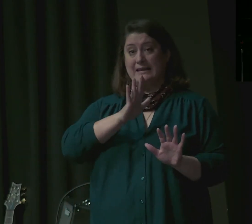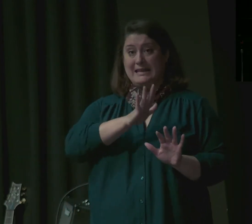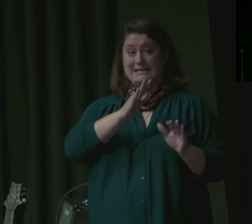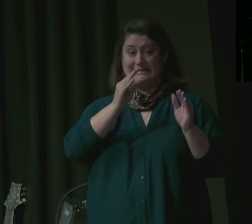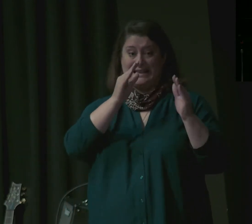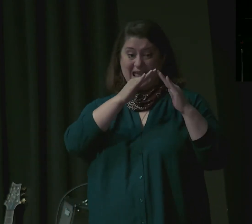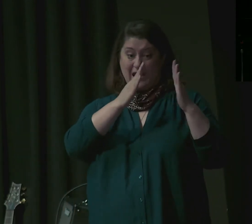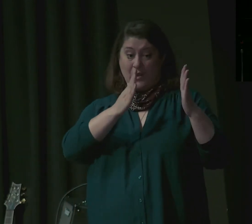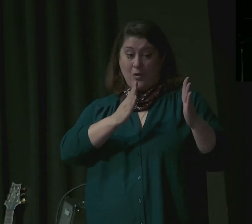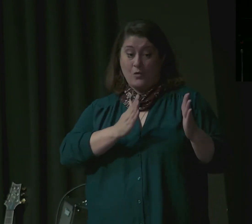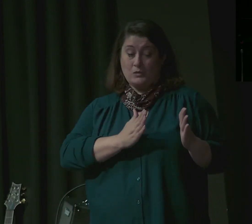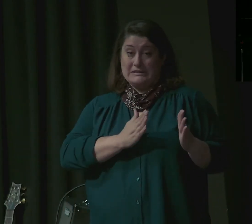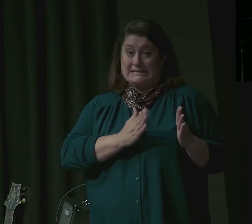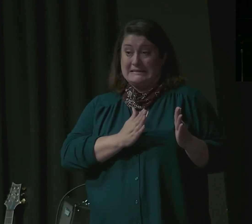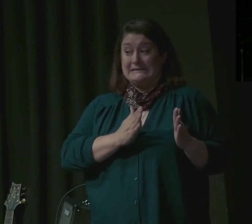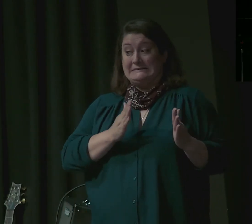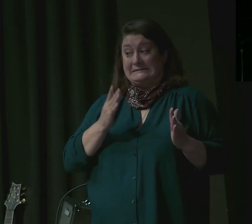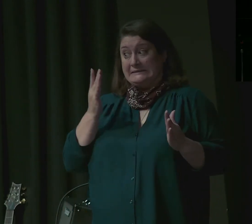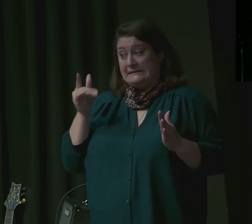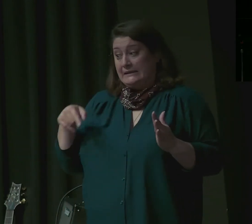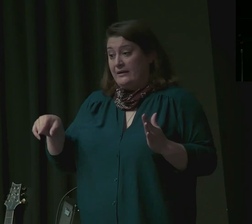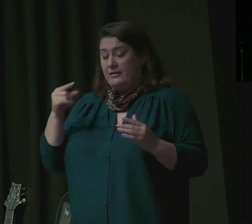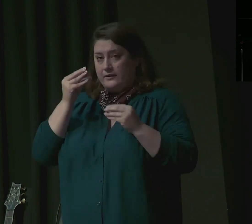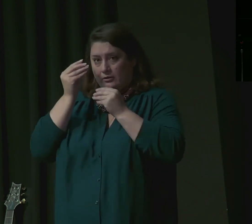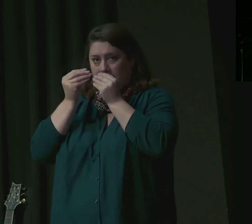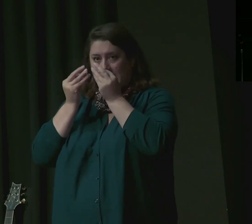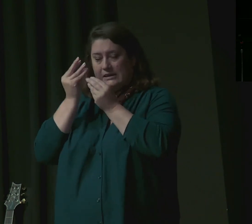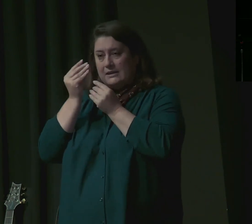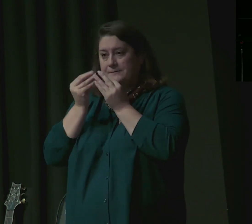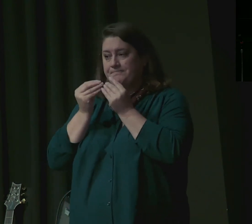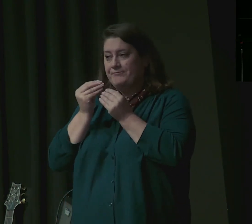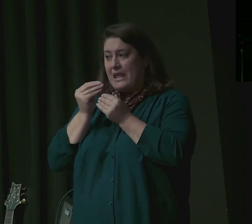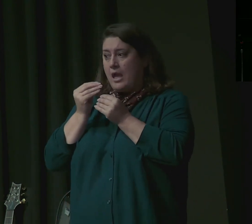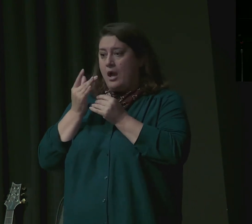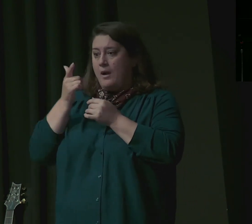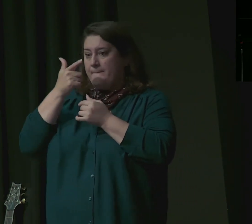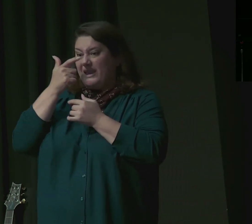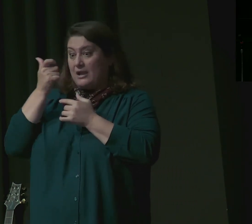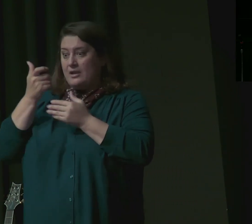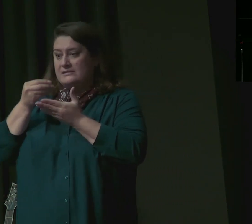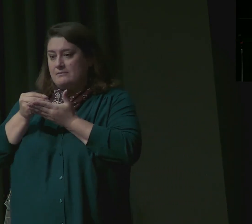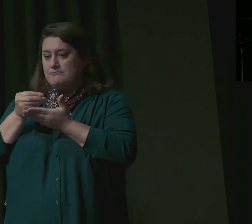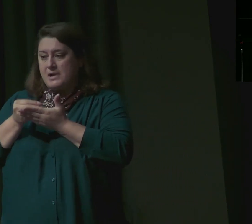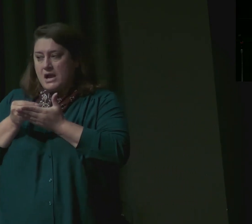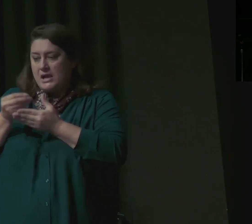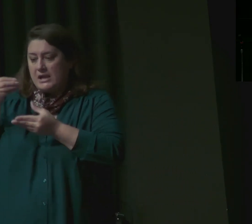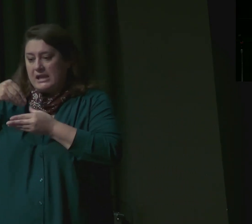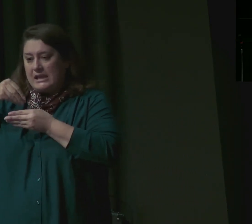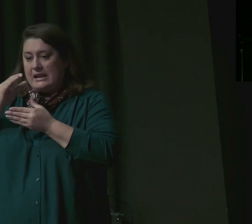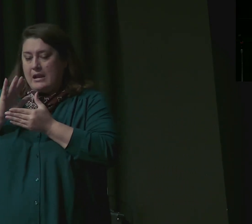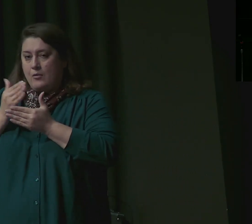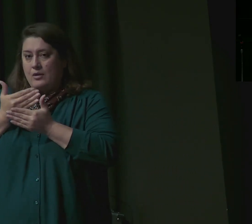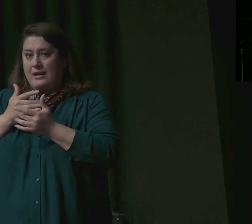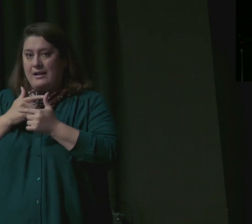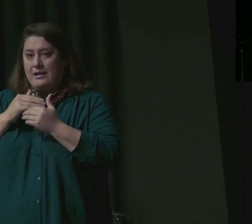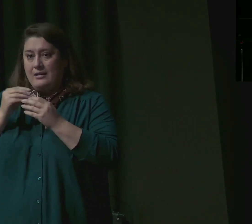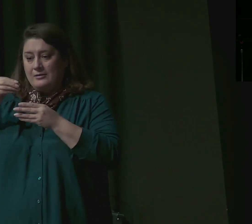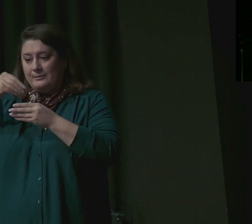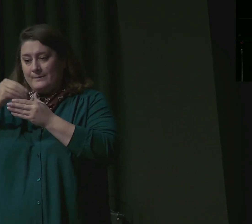money which was replaced in our sacks the first time that we are brought in so that he may assault us and fall upon us